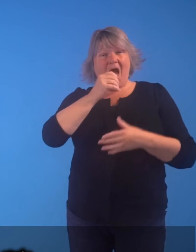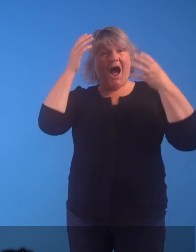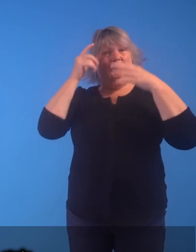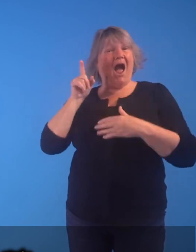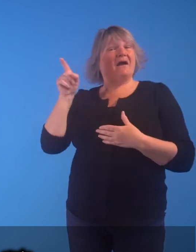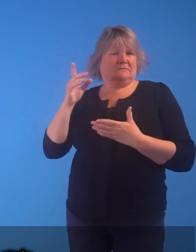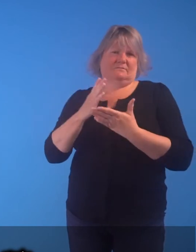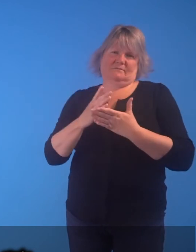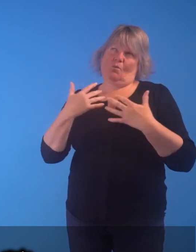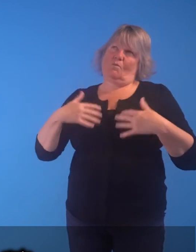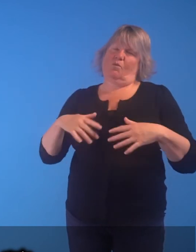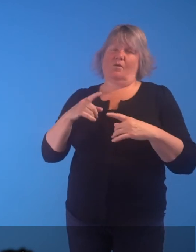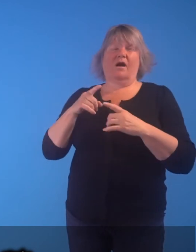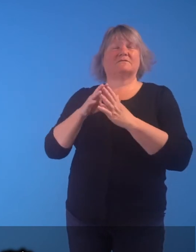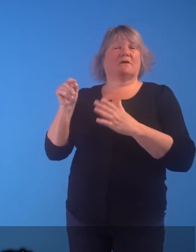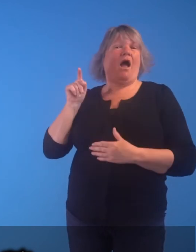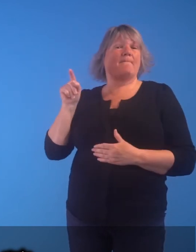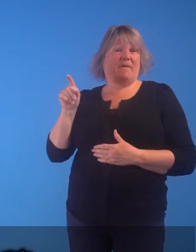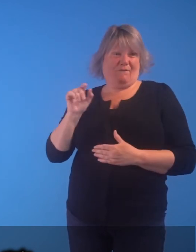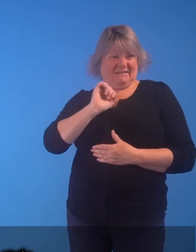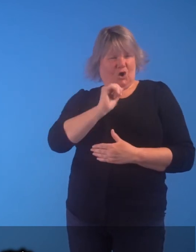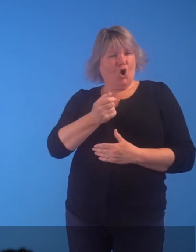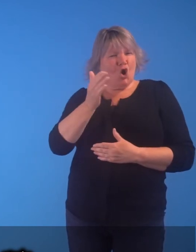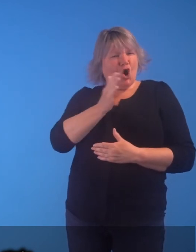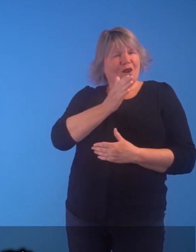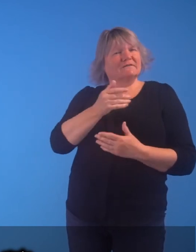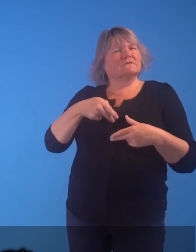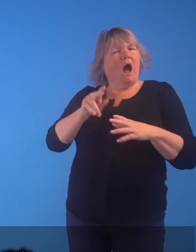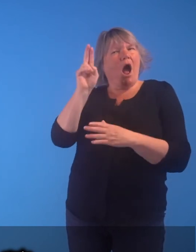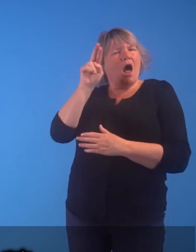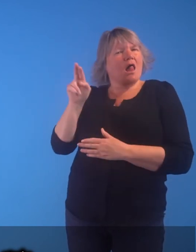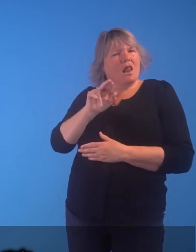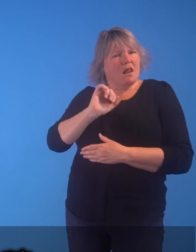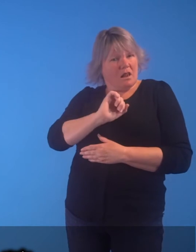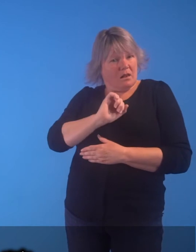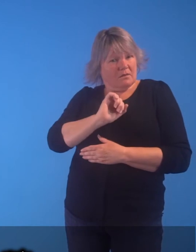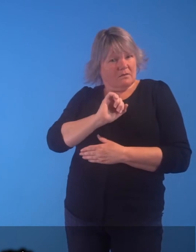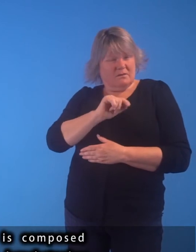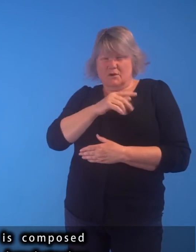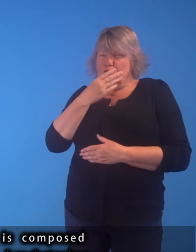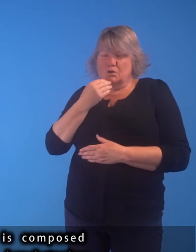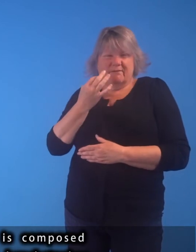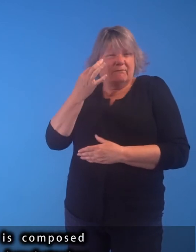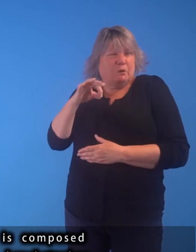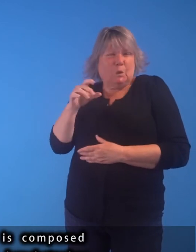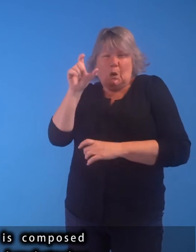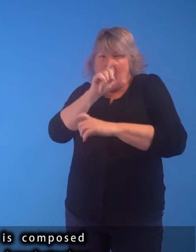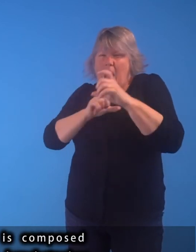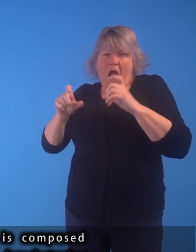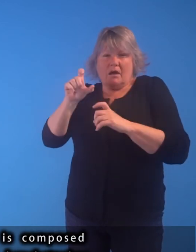The Black Hat is a wonderful example of his early style. Using just a few